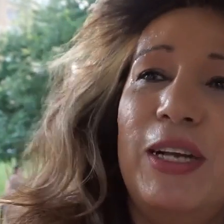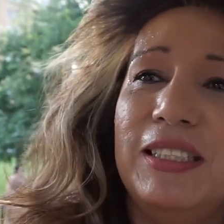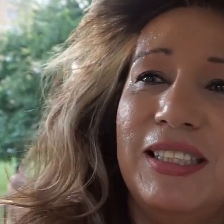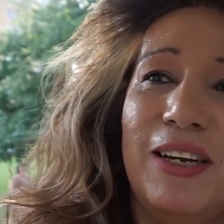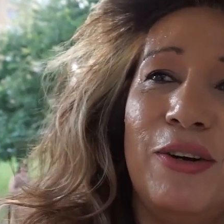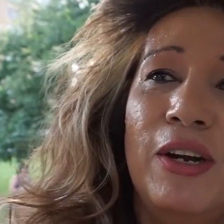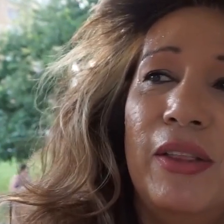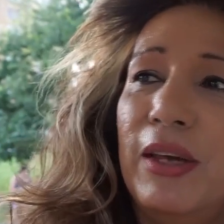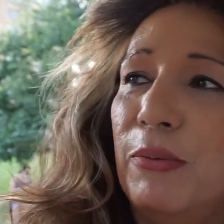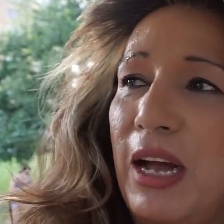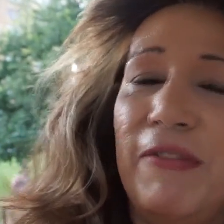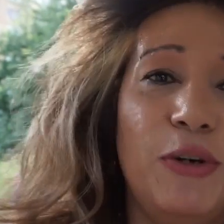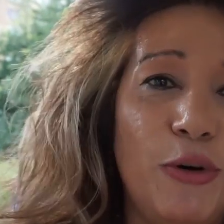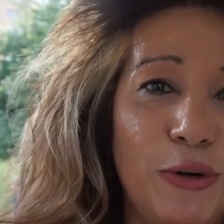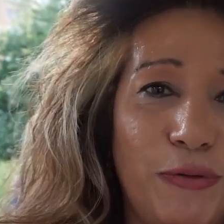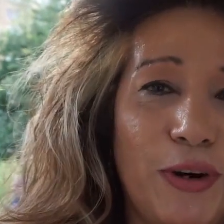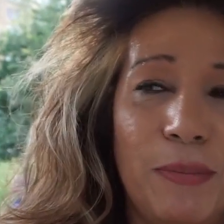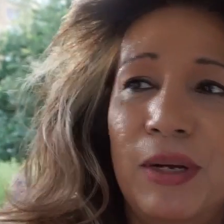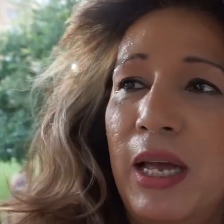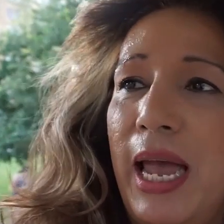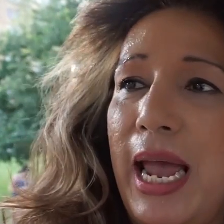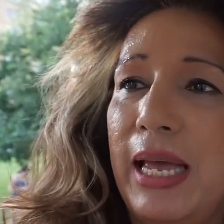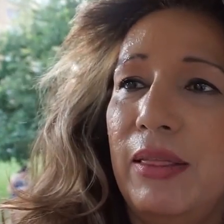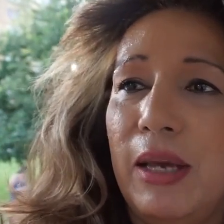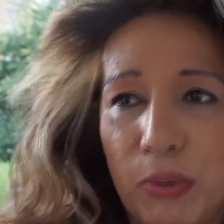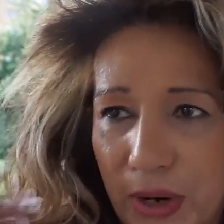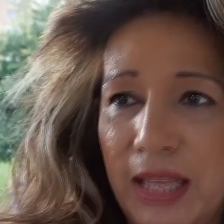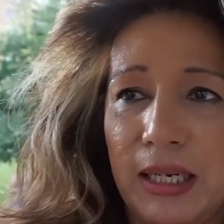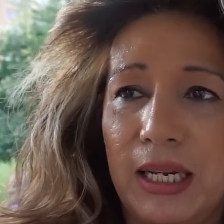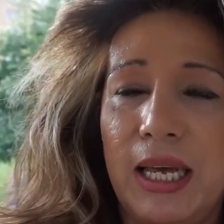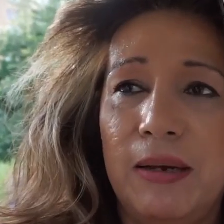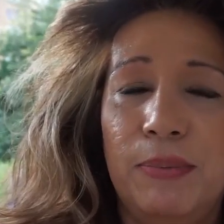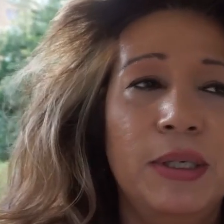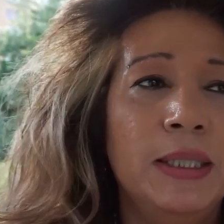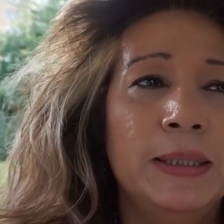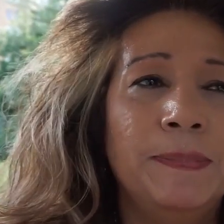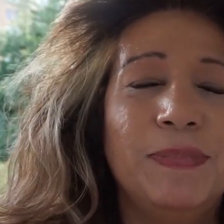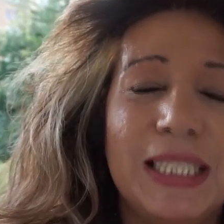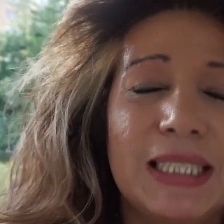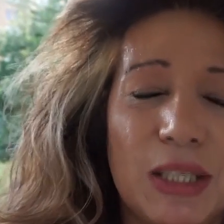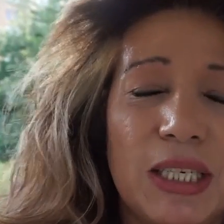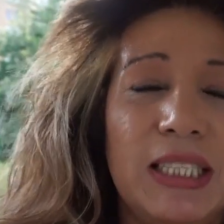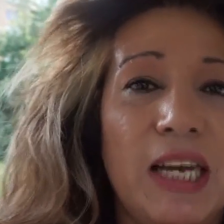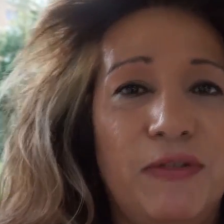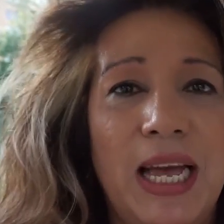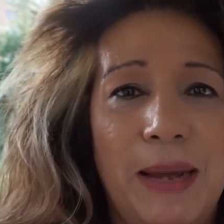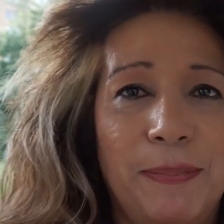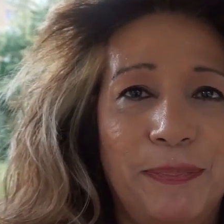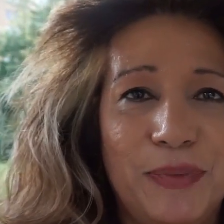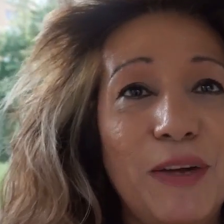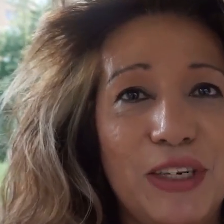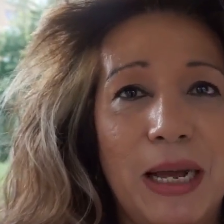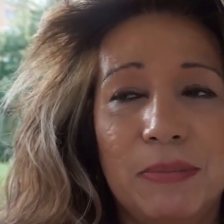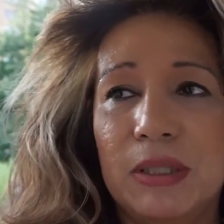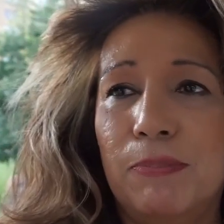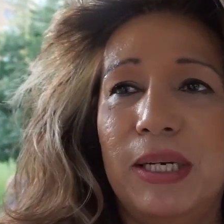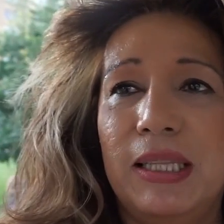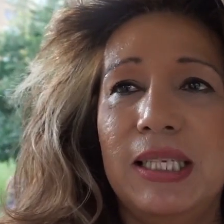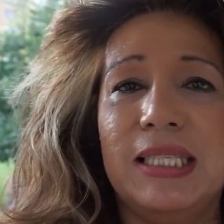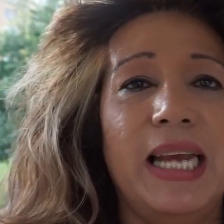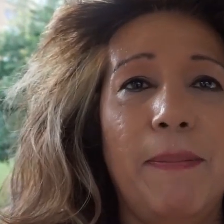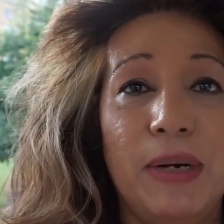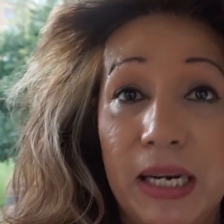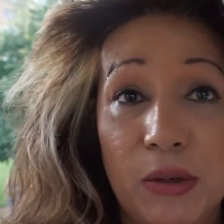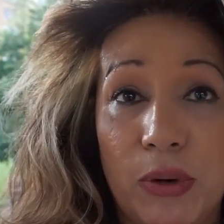I have friends there that I haven't heard from and they were at the club. It's a tough time, tough times,